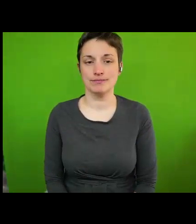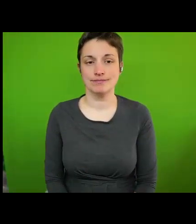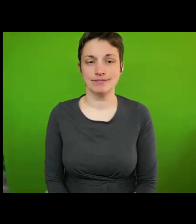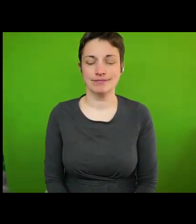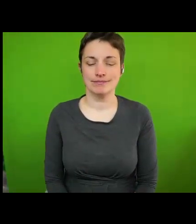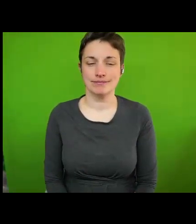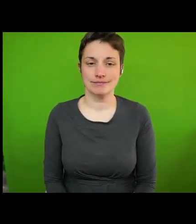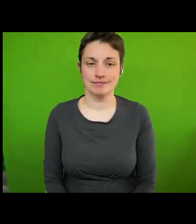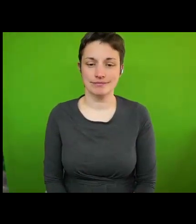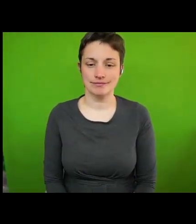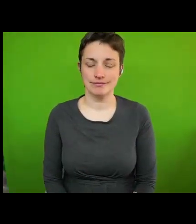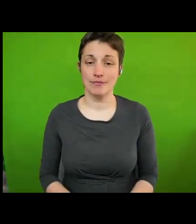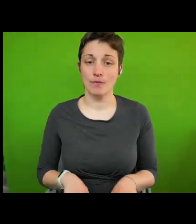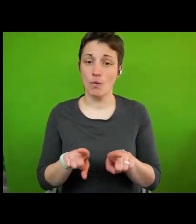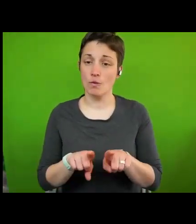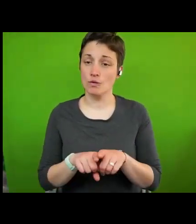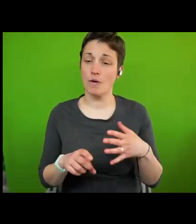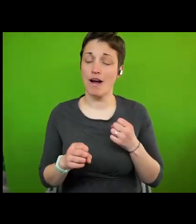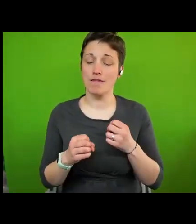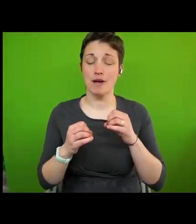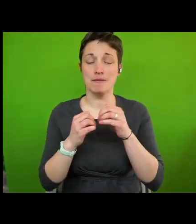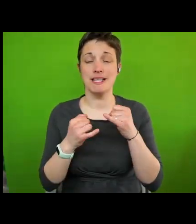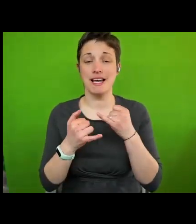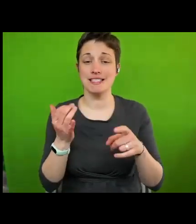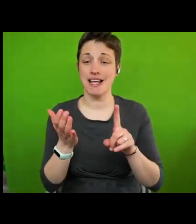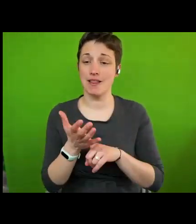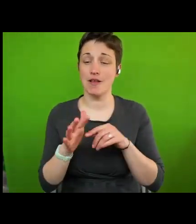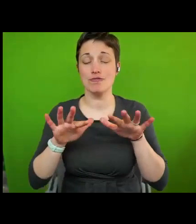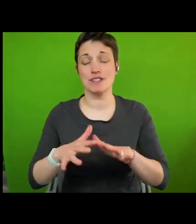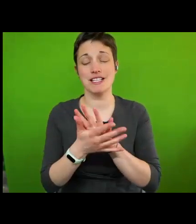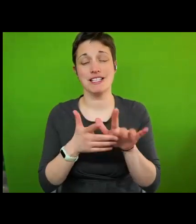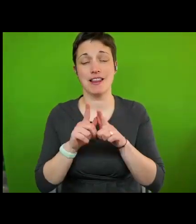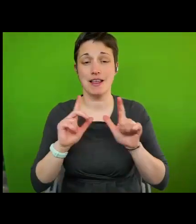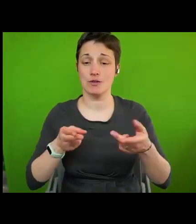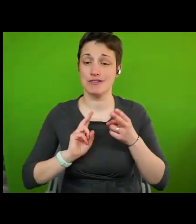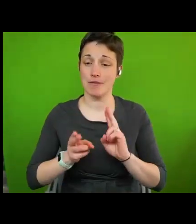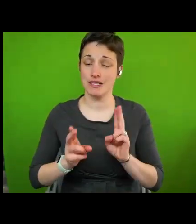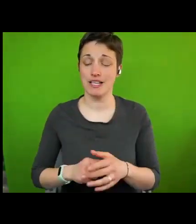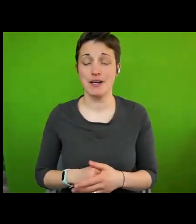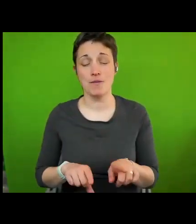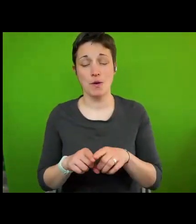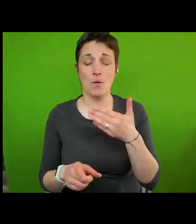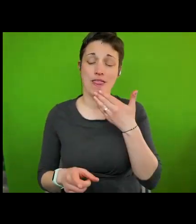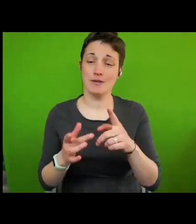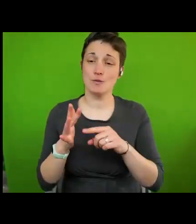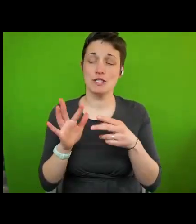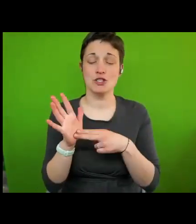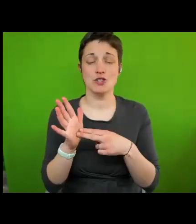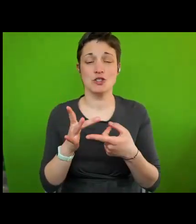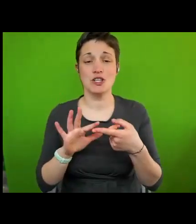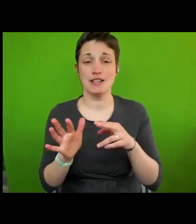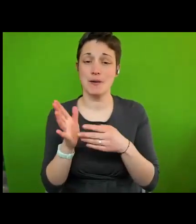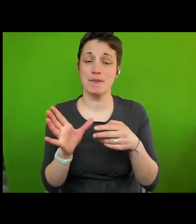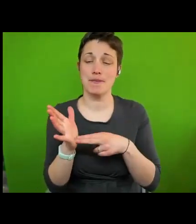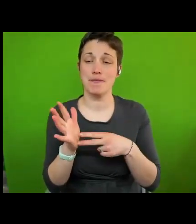There's also a BSL translator, British Sign Language Translator, and we welcome and thank Jenny Manning for providing